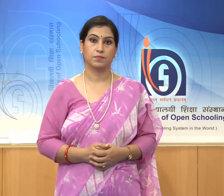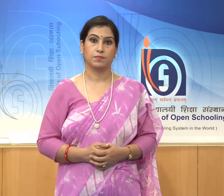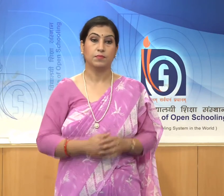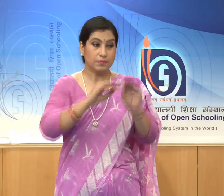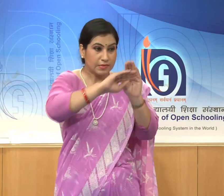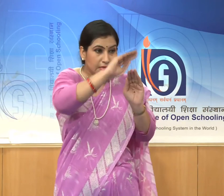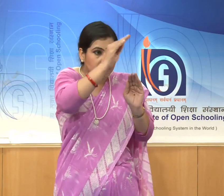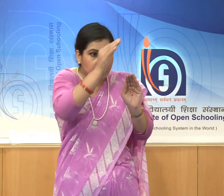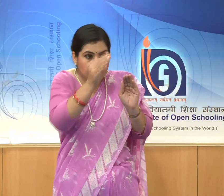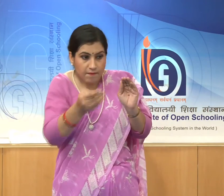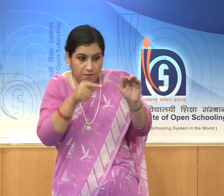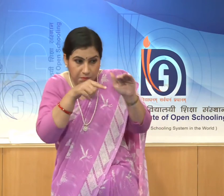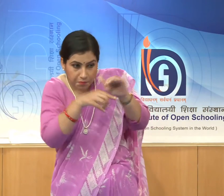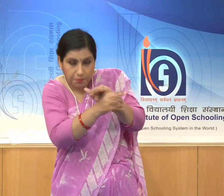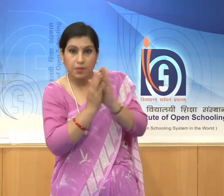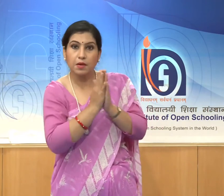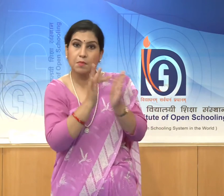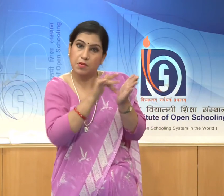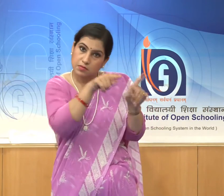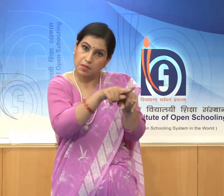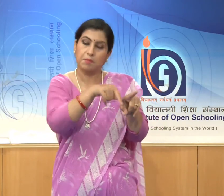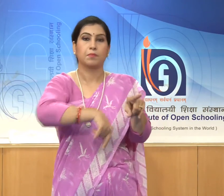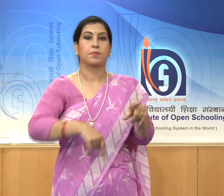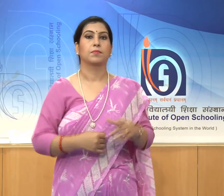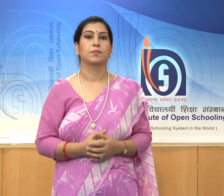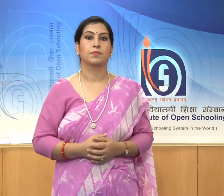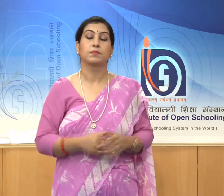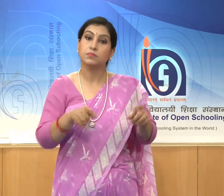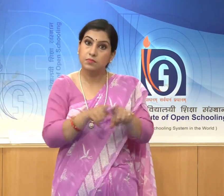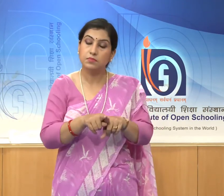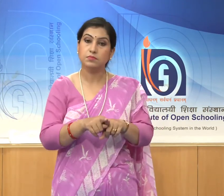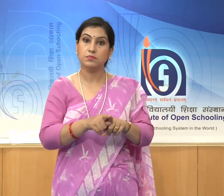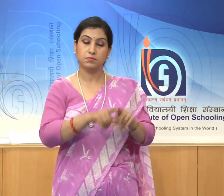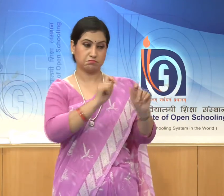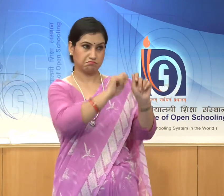and structural temples